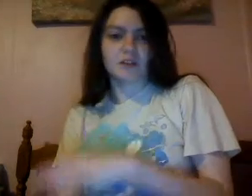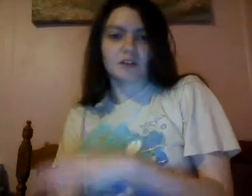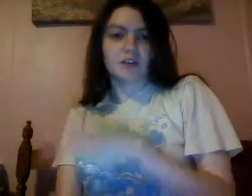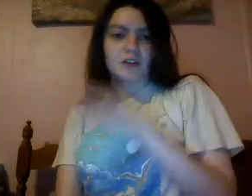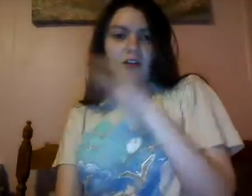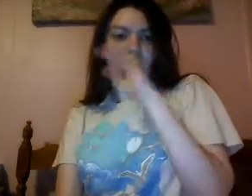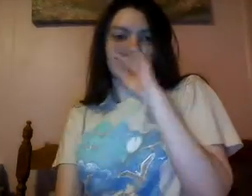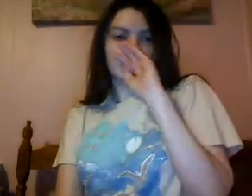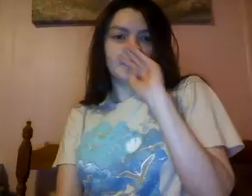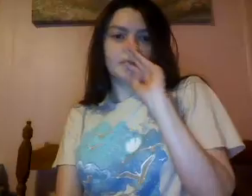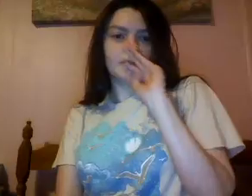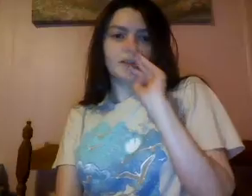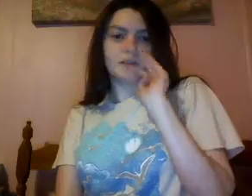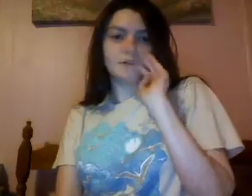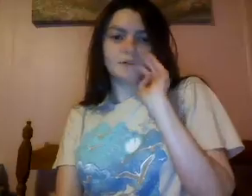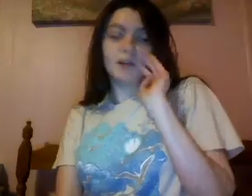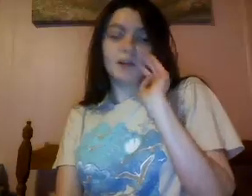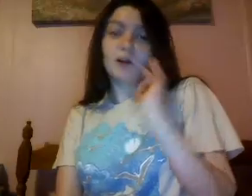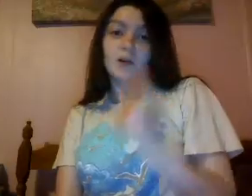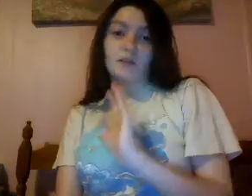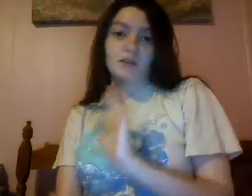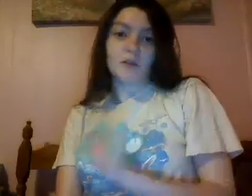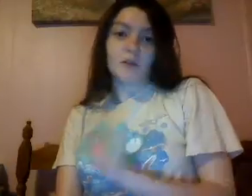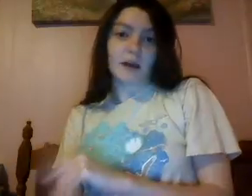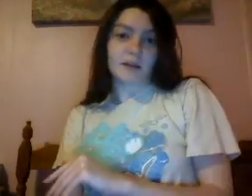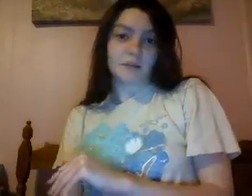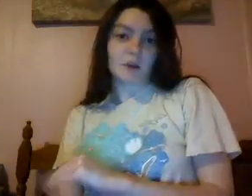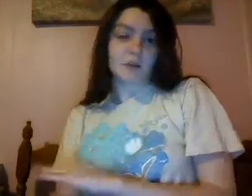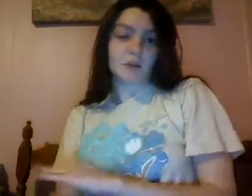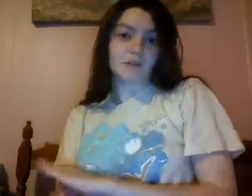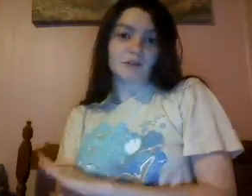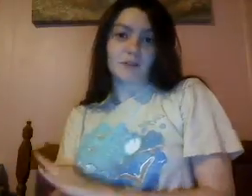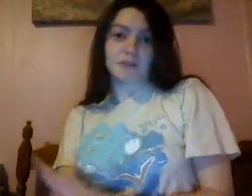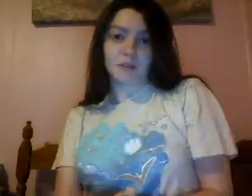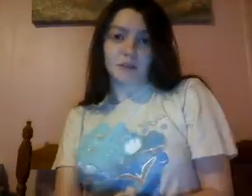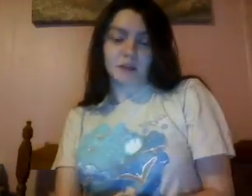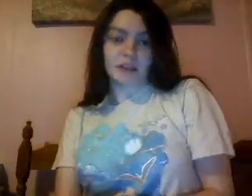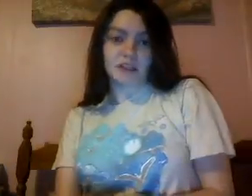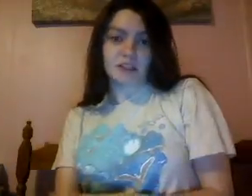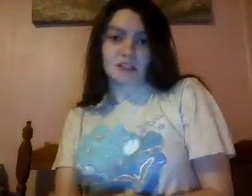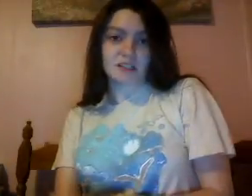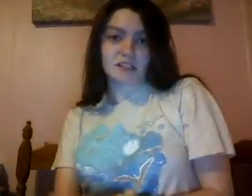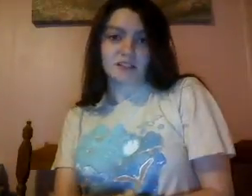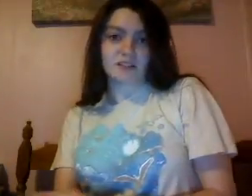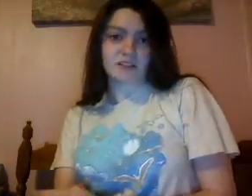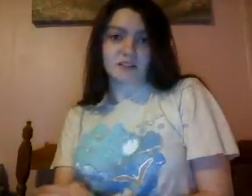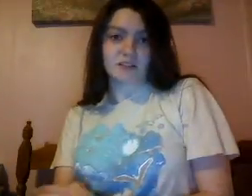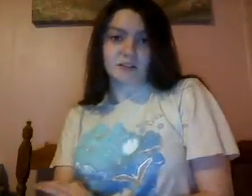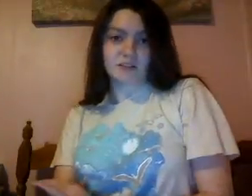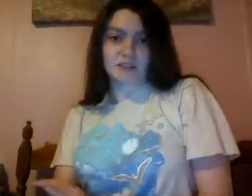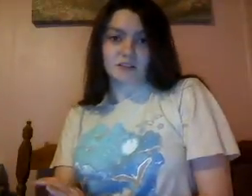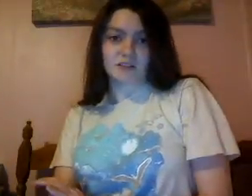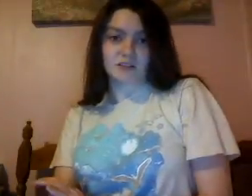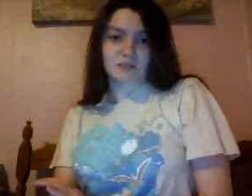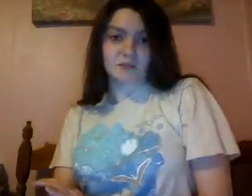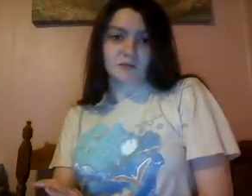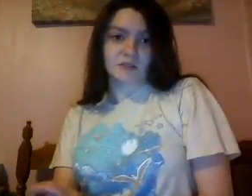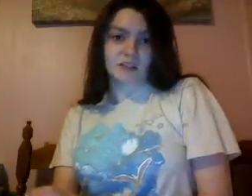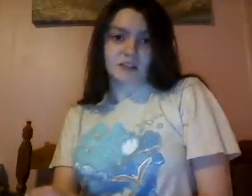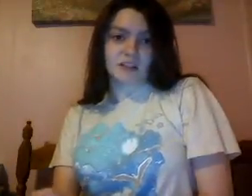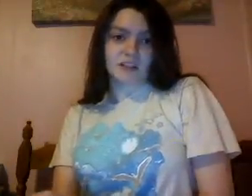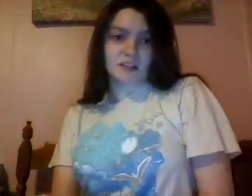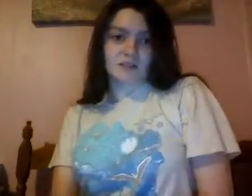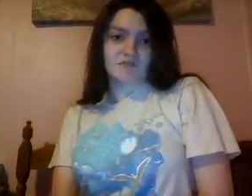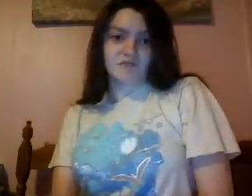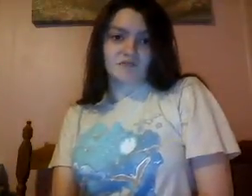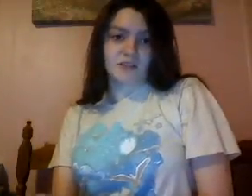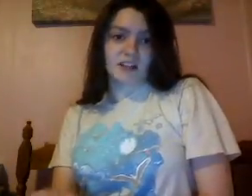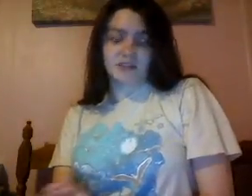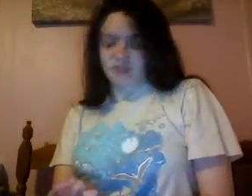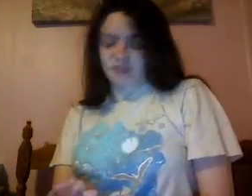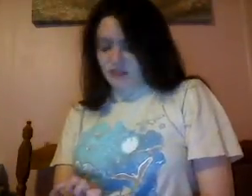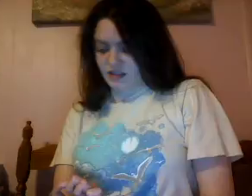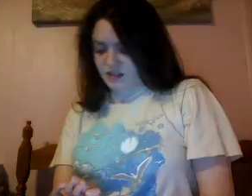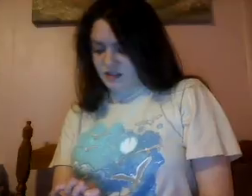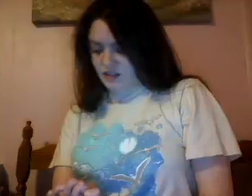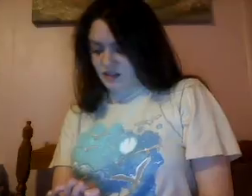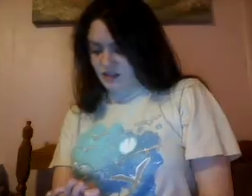poems. Not all of the bad poems have been replaced. So, not saying that